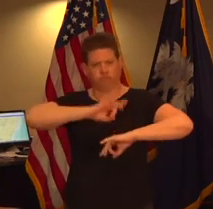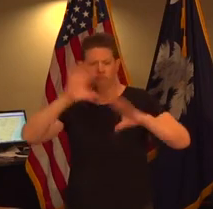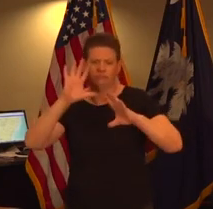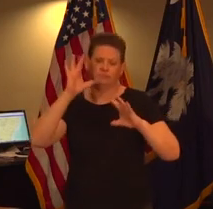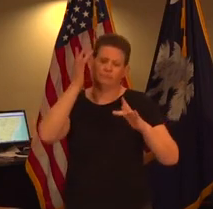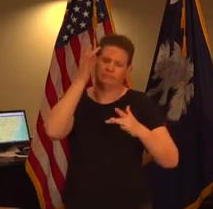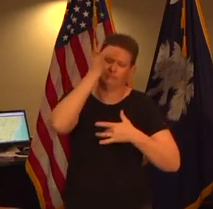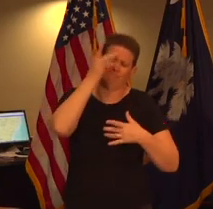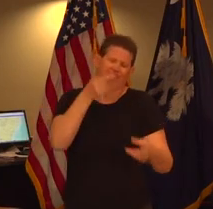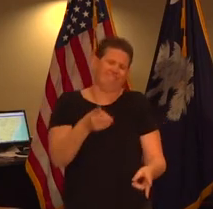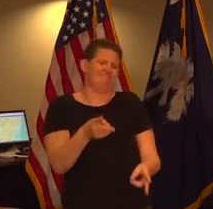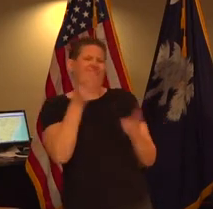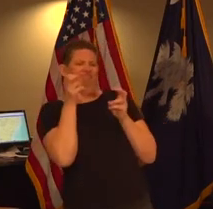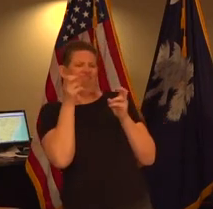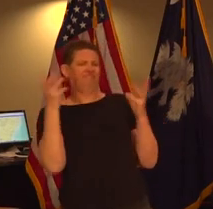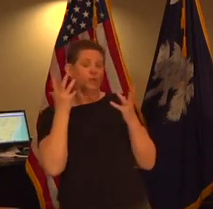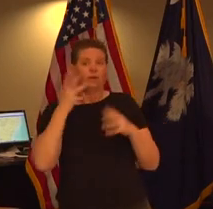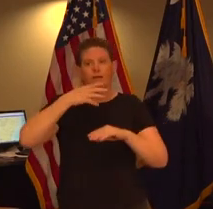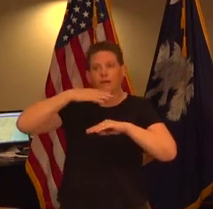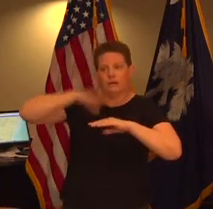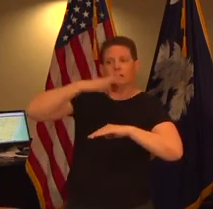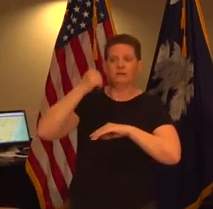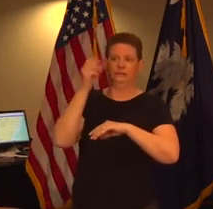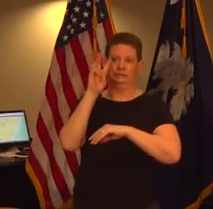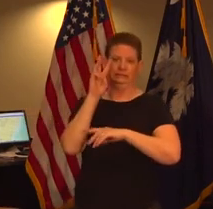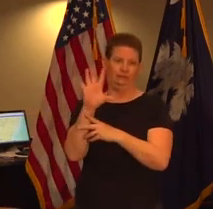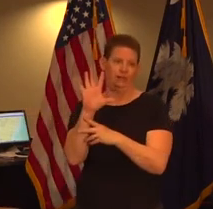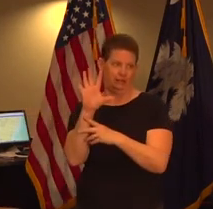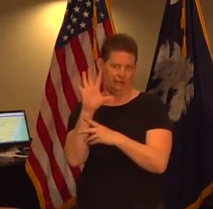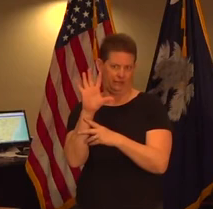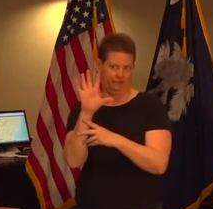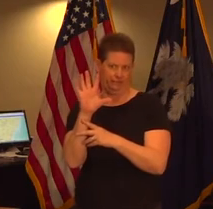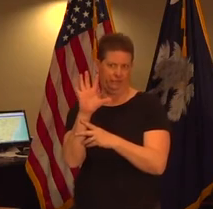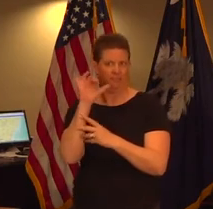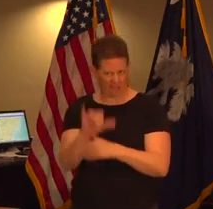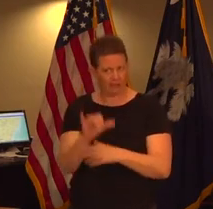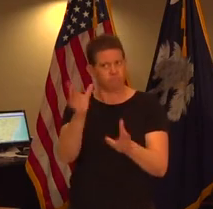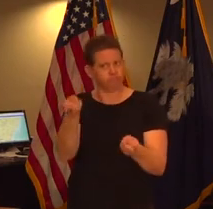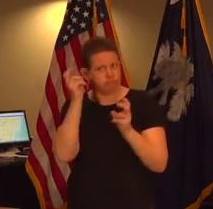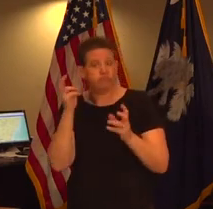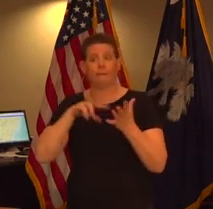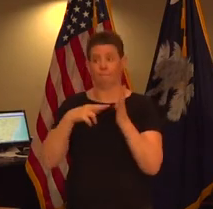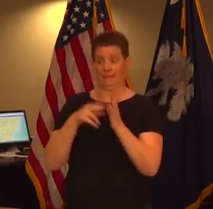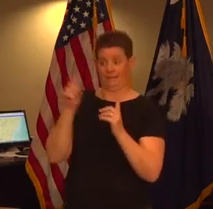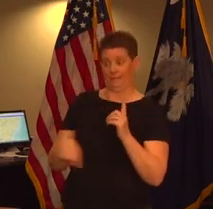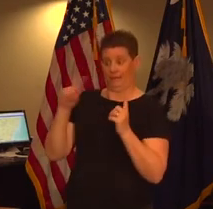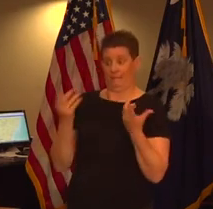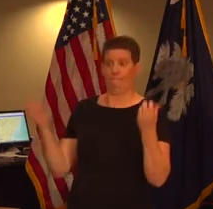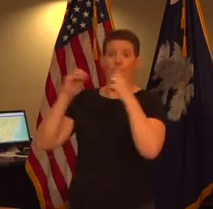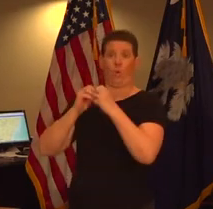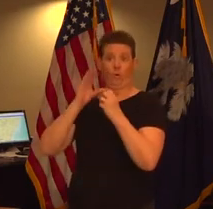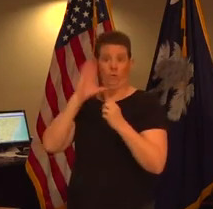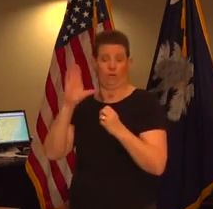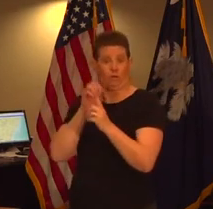are above the age of 65 that doesn't mean that they have a greater chance of being exposed it